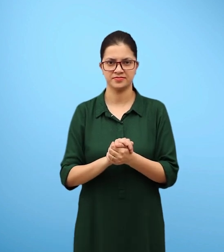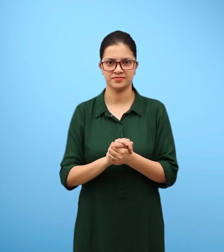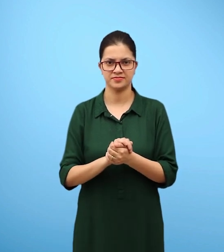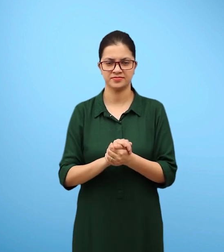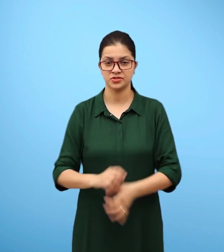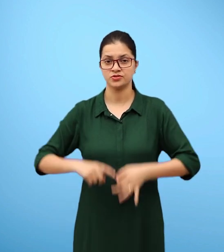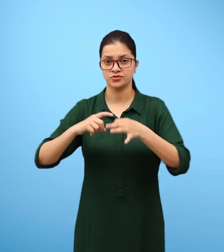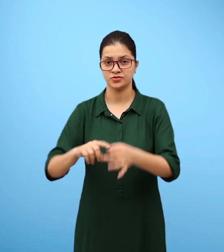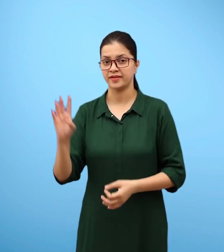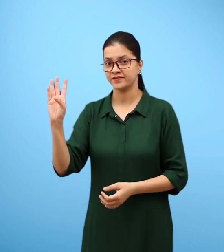4.